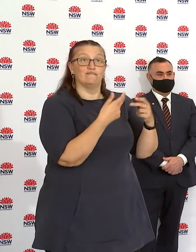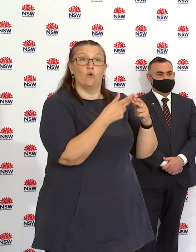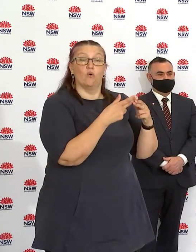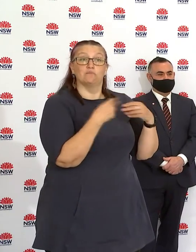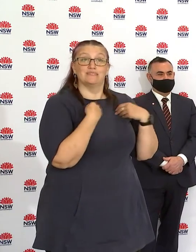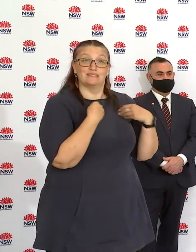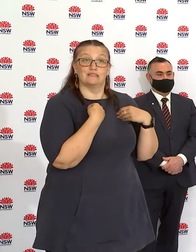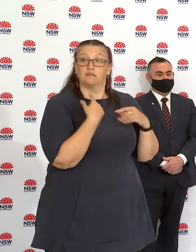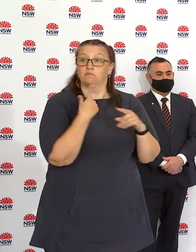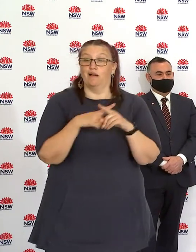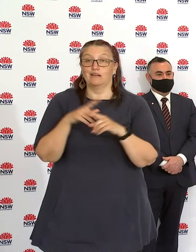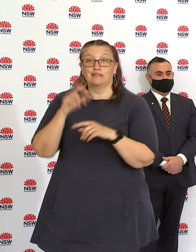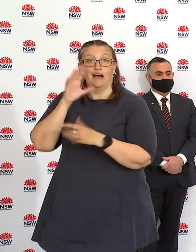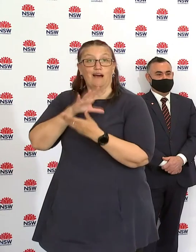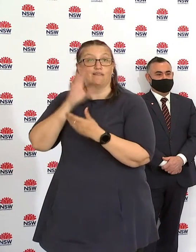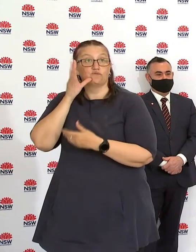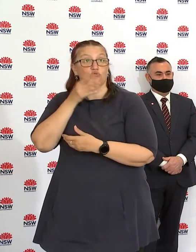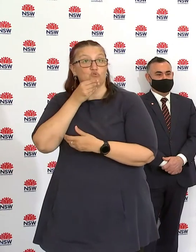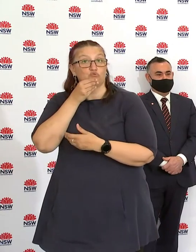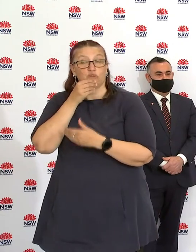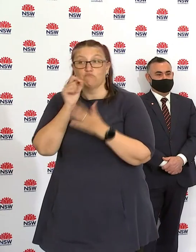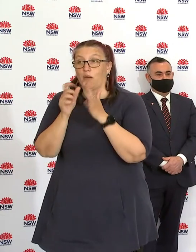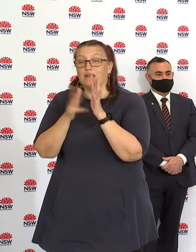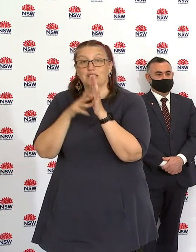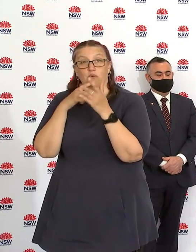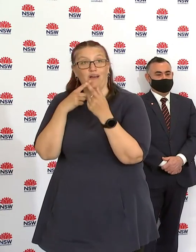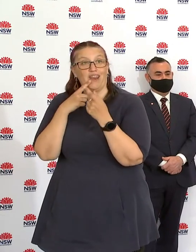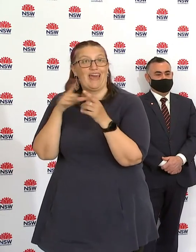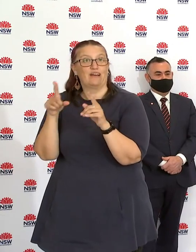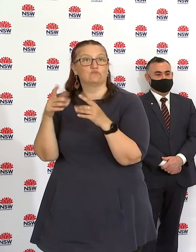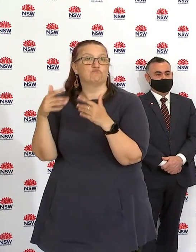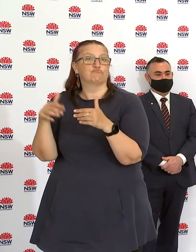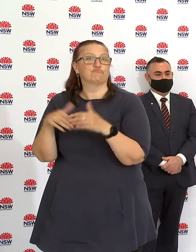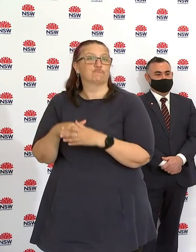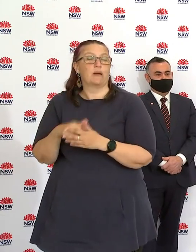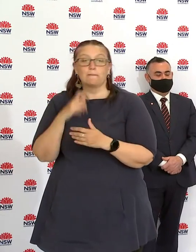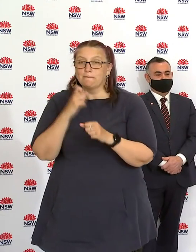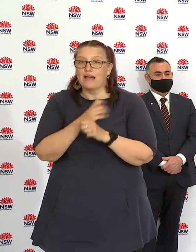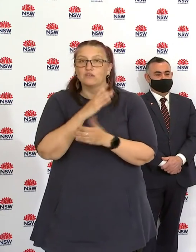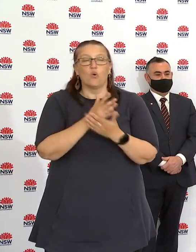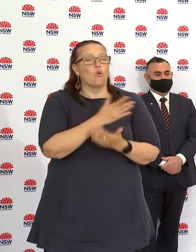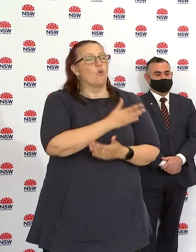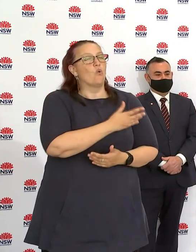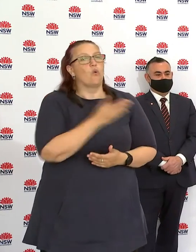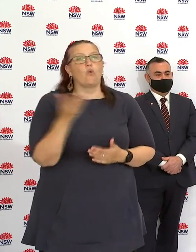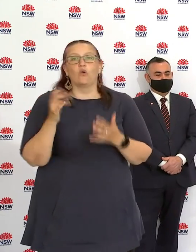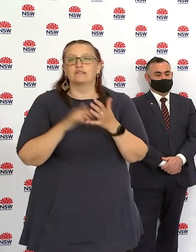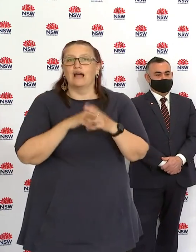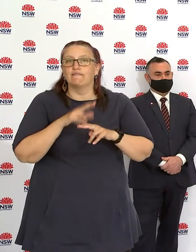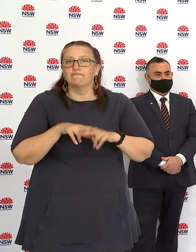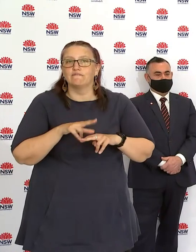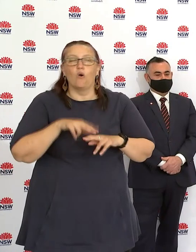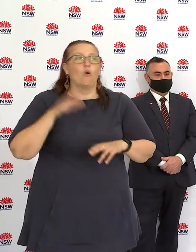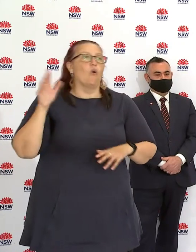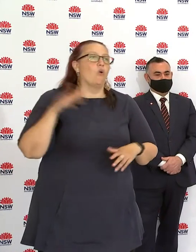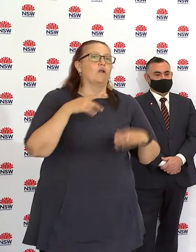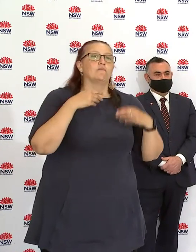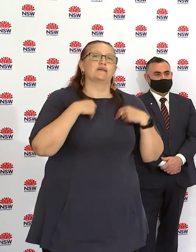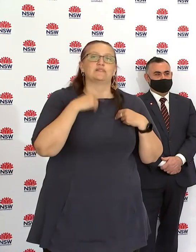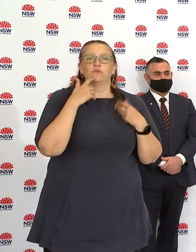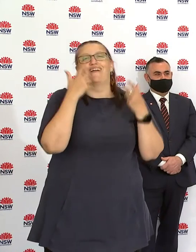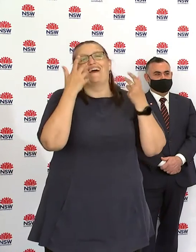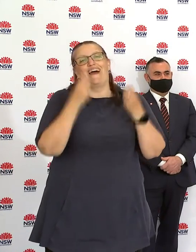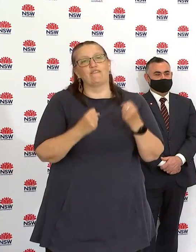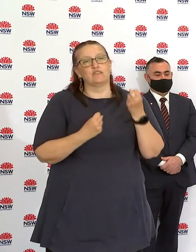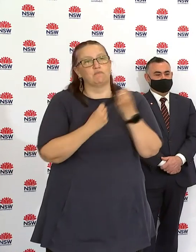Prime Minister will be making this afternoon, will ensure that all workers in this state, all businesses in this state get the support they need to